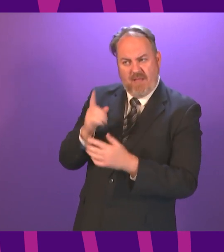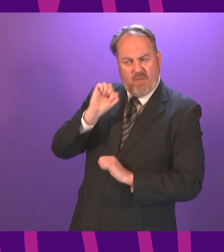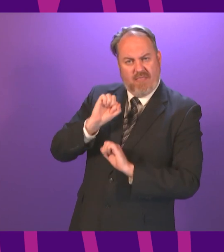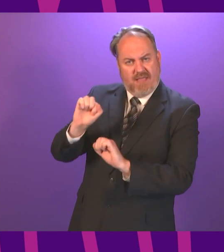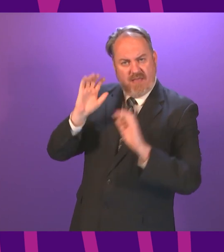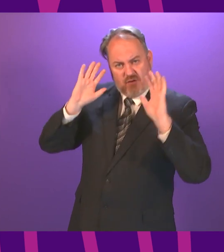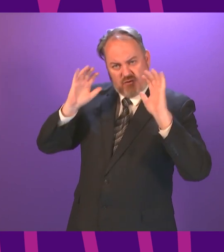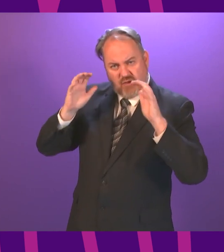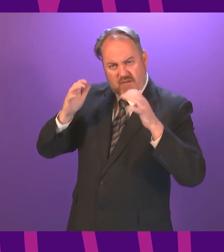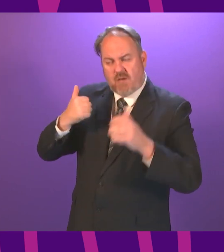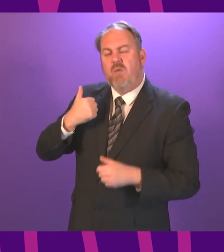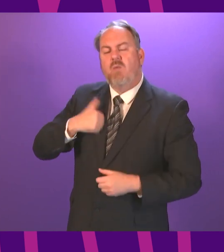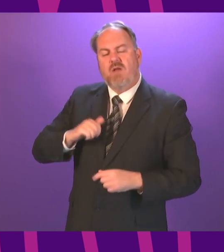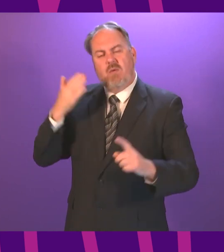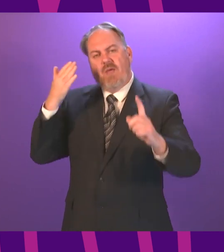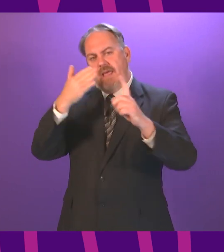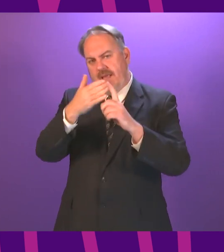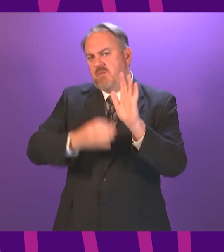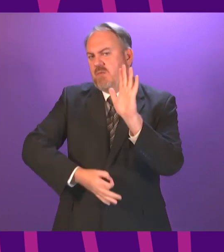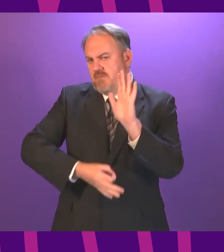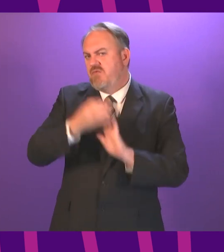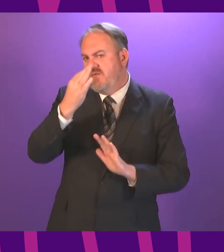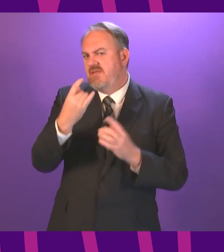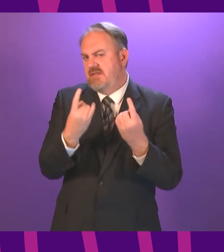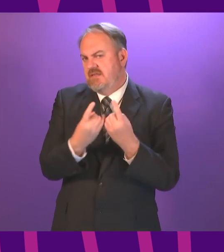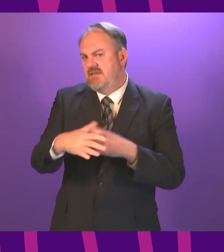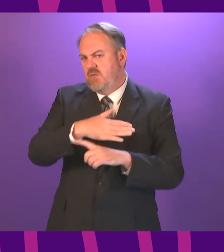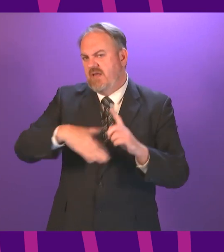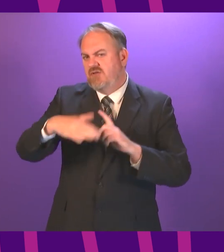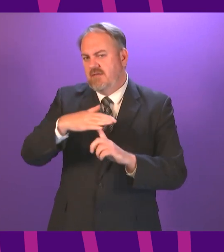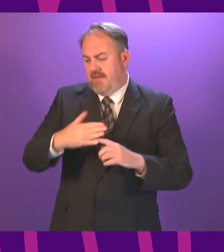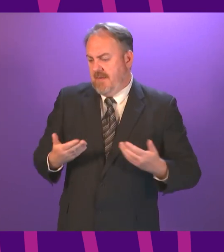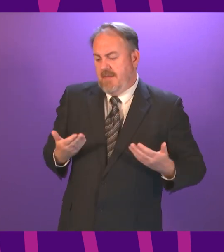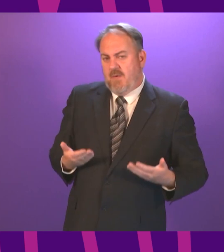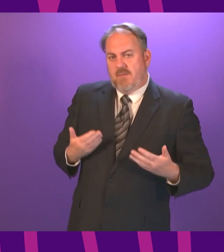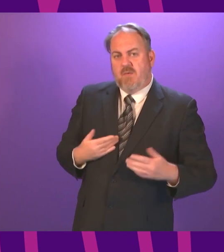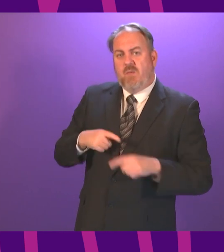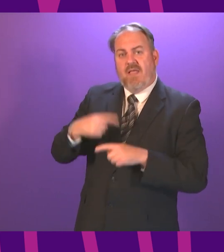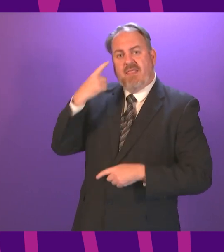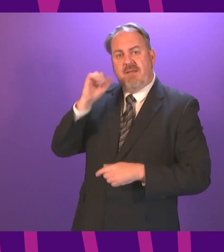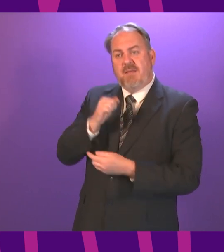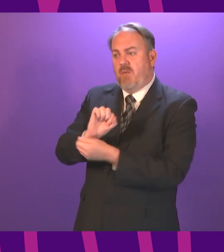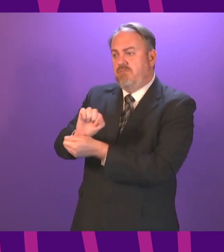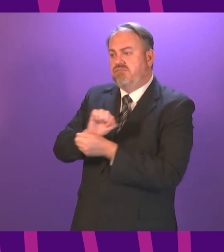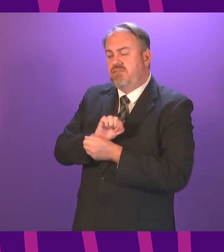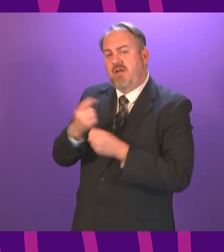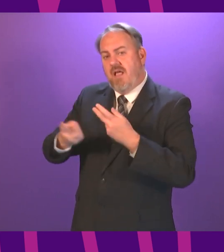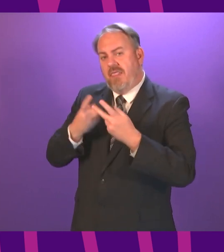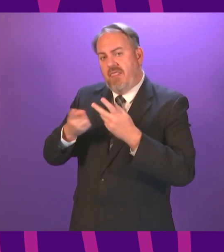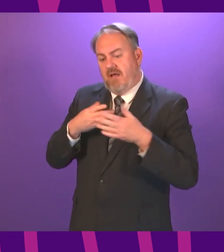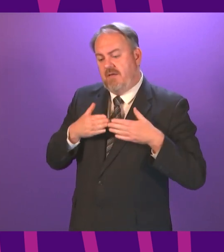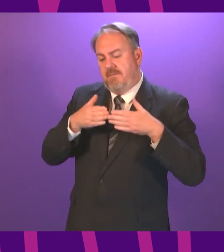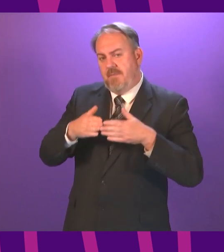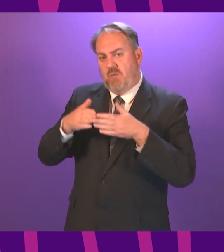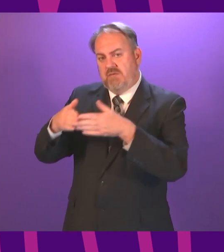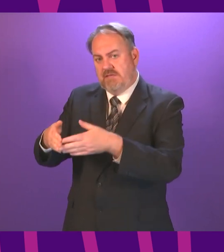suggestions for improving matters. We are currently actively exploring opportunities for chartering additional tonnage, including consideration